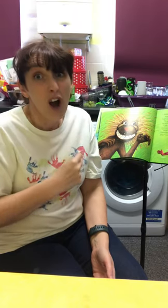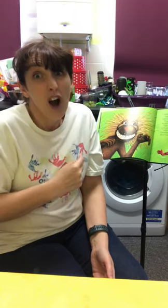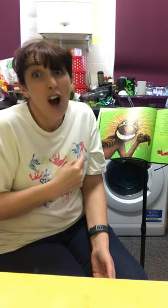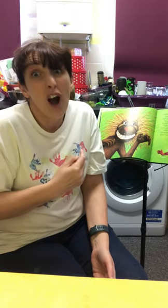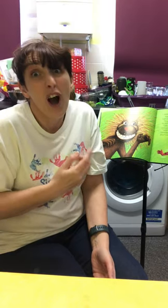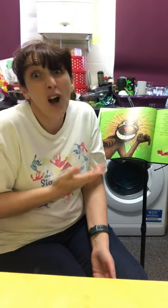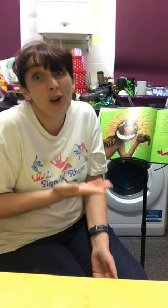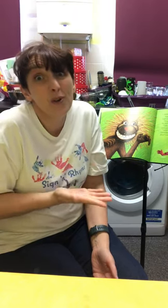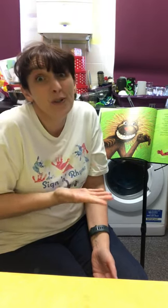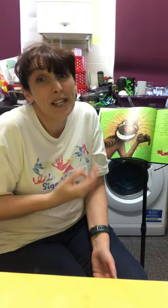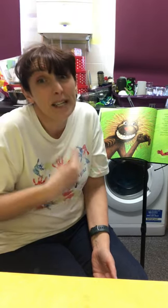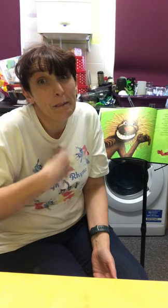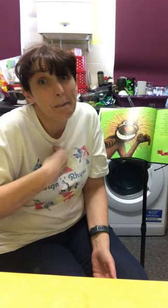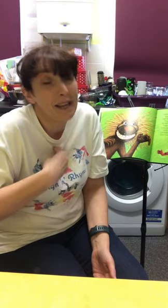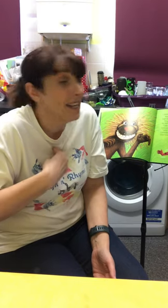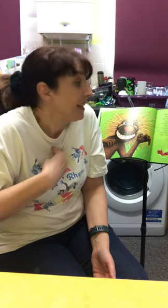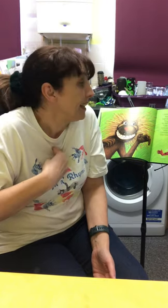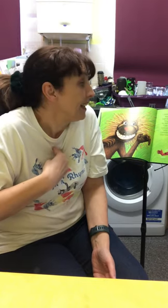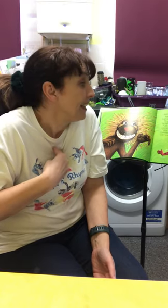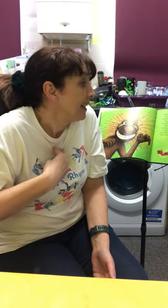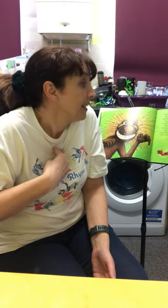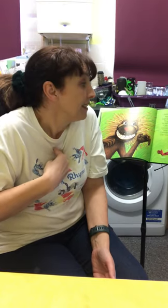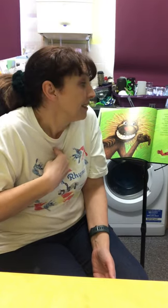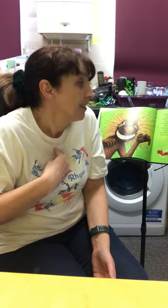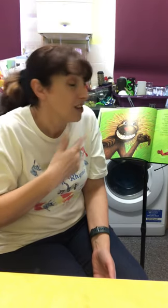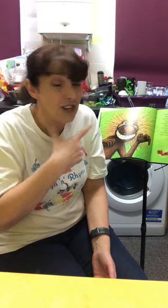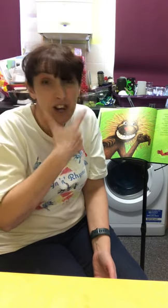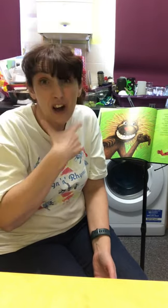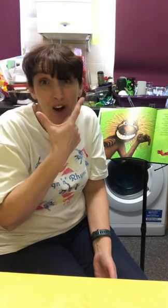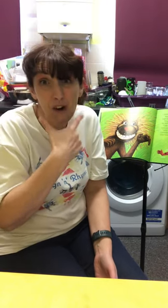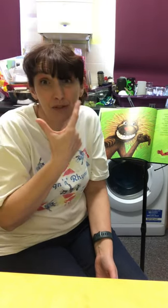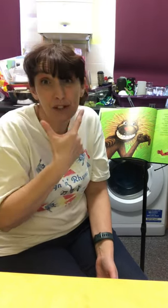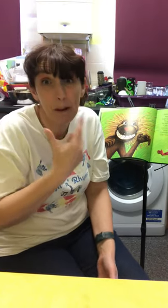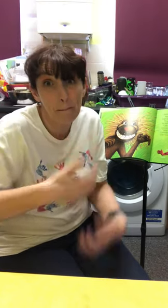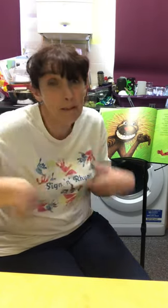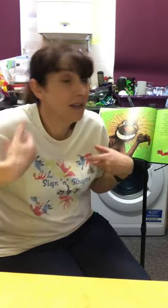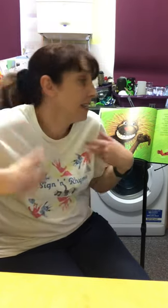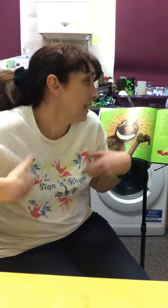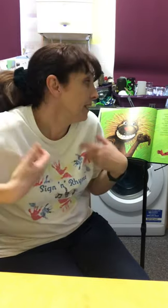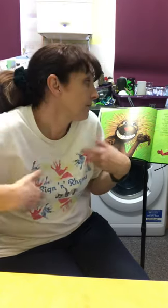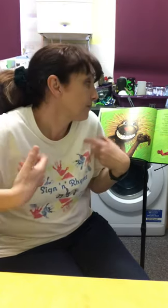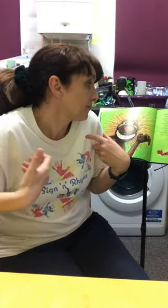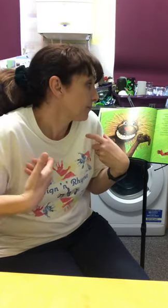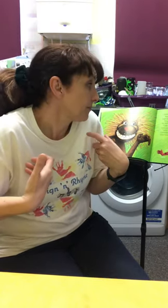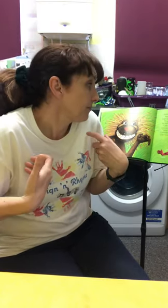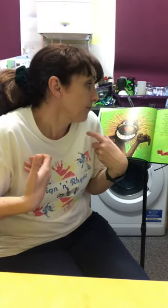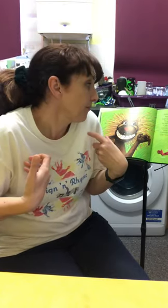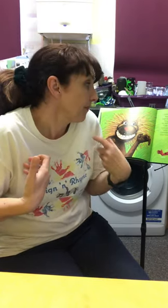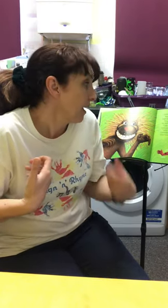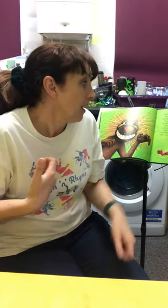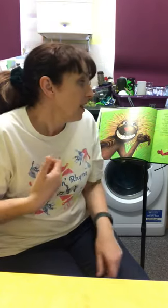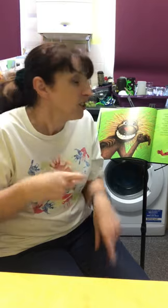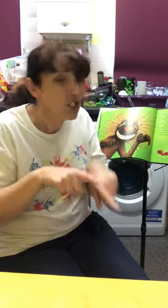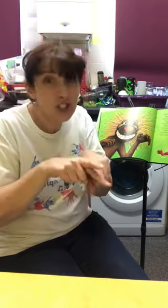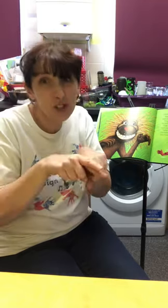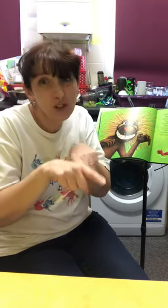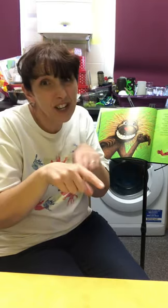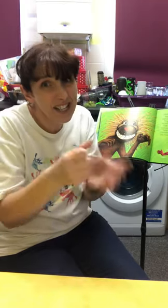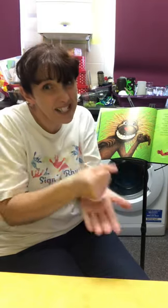Only me, laughed monkey. Only trying to